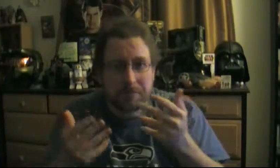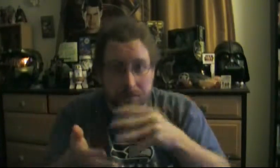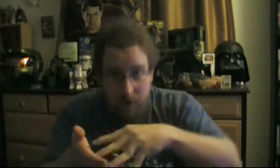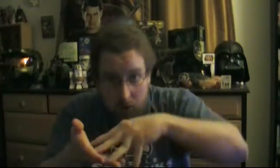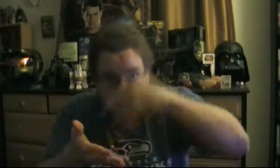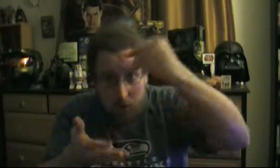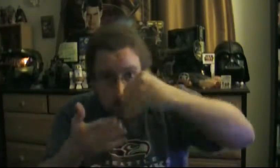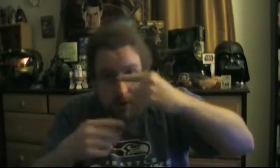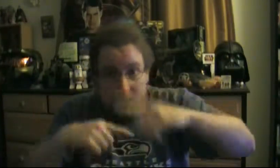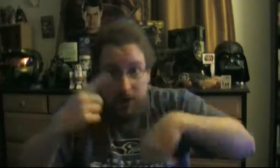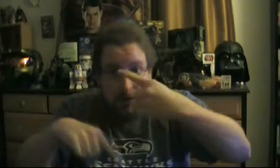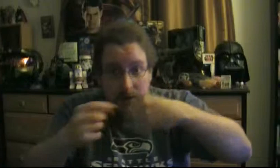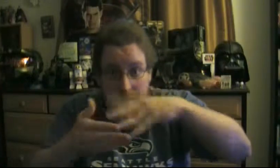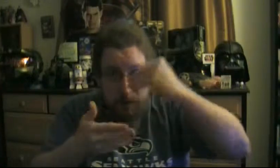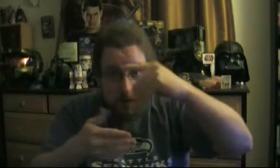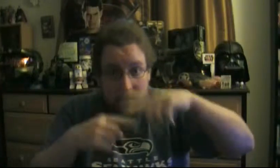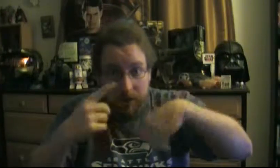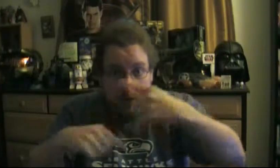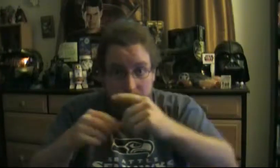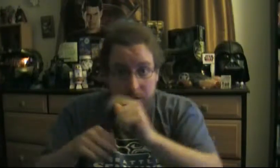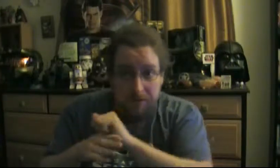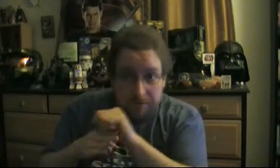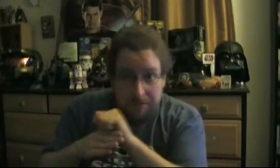contract. Only from AT&T. ...